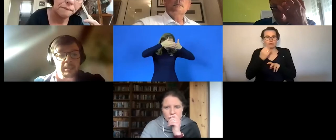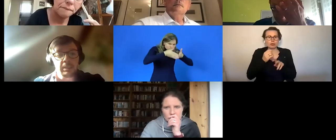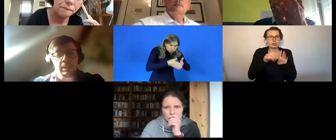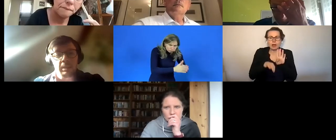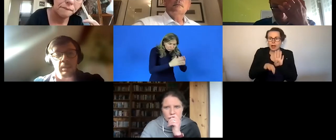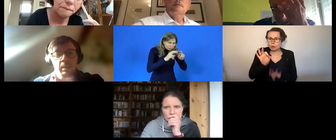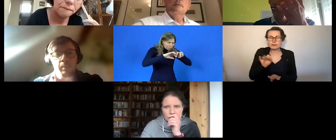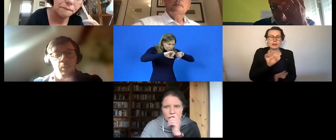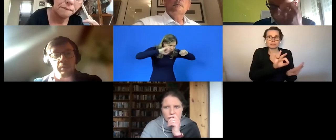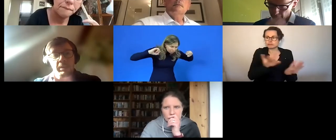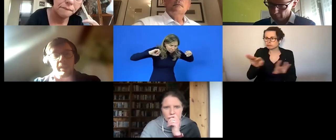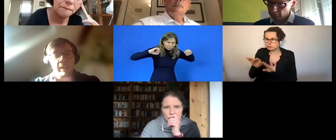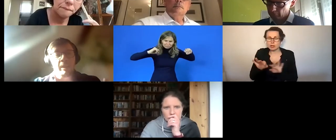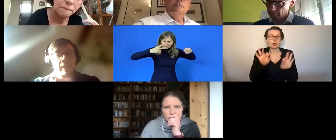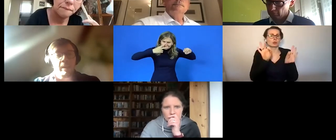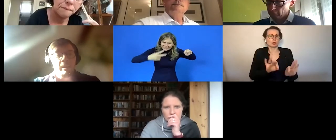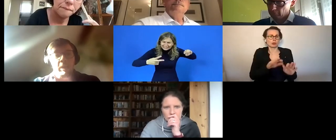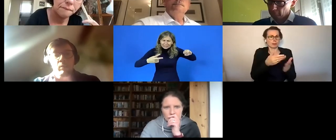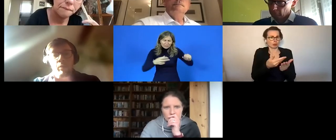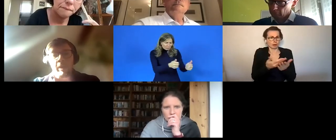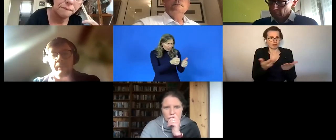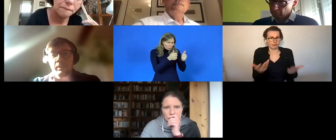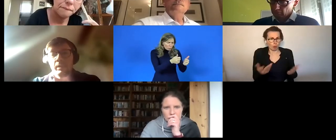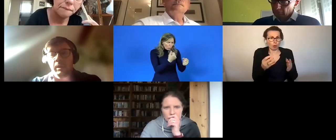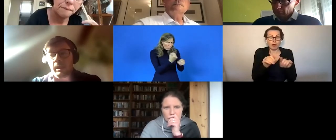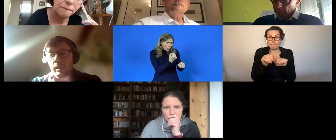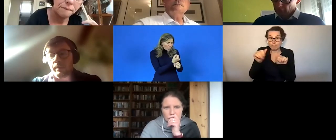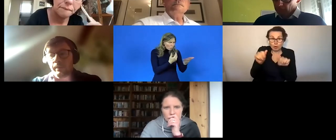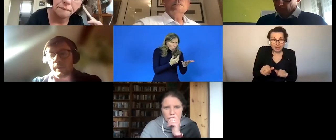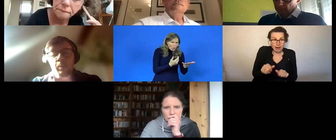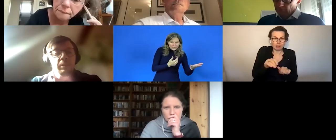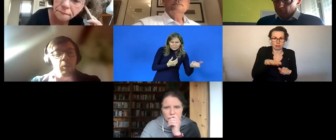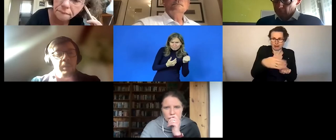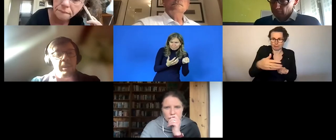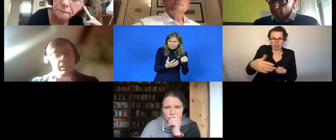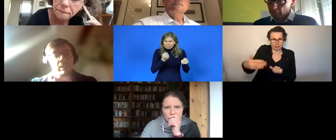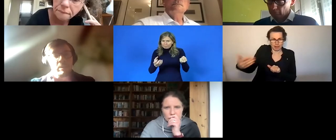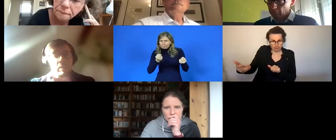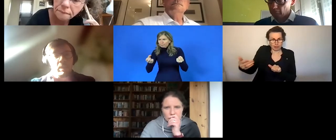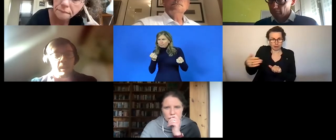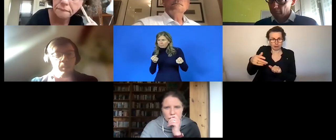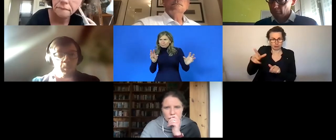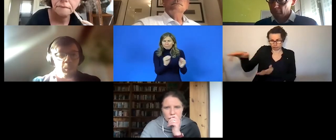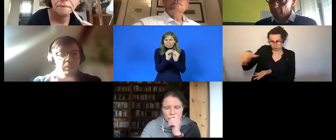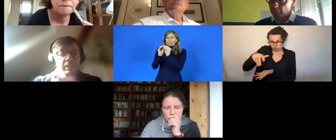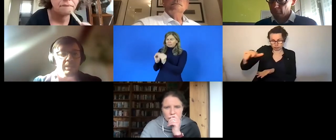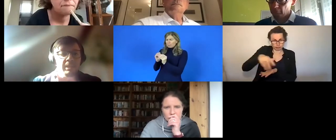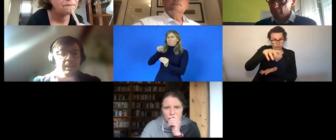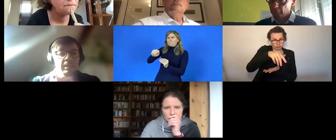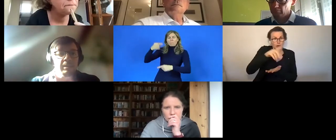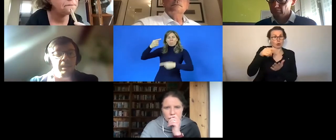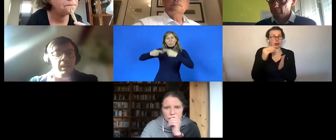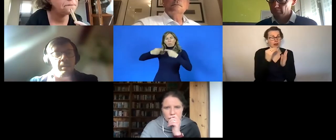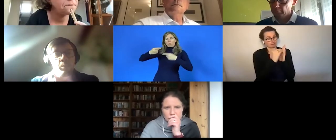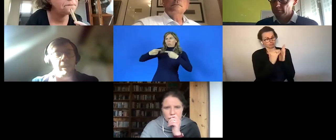practices and and models and then try to craft um the policy recommendations and and proposals and